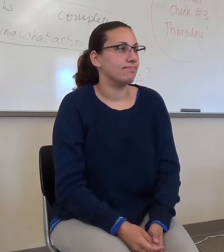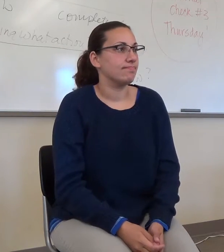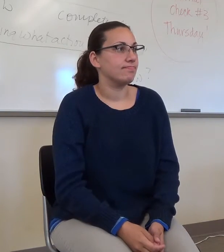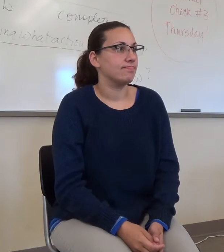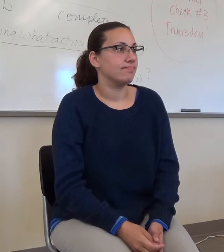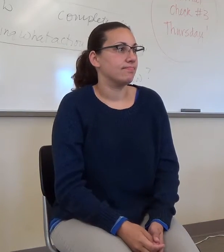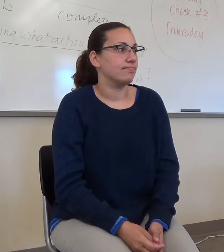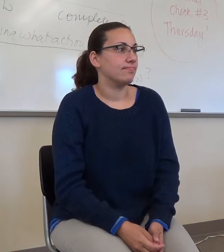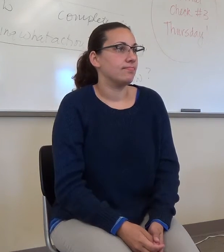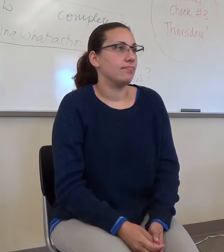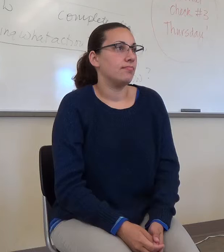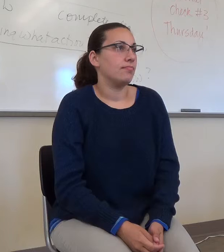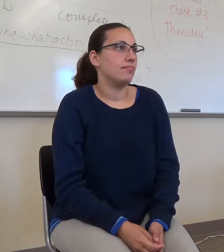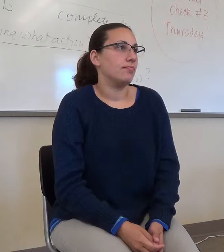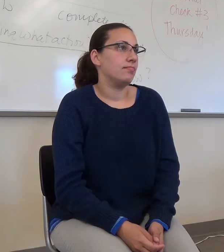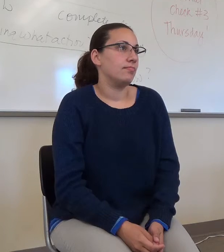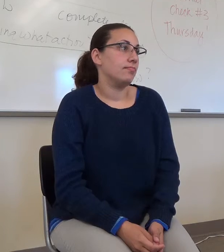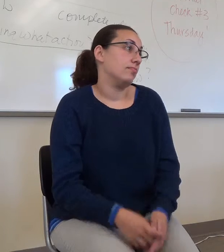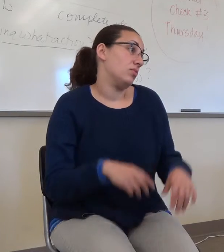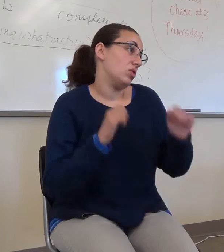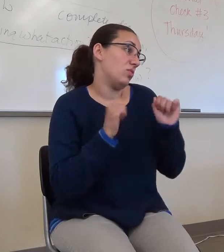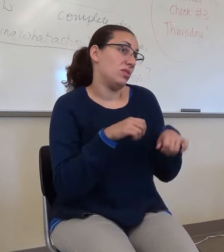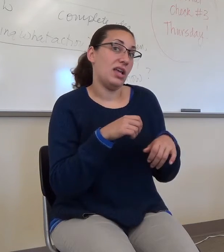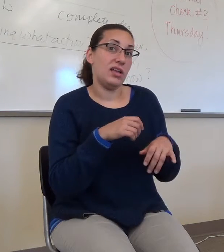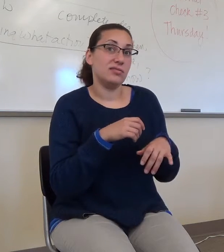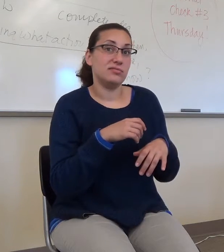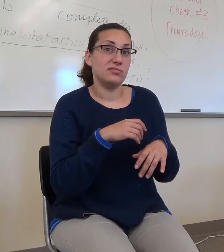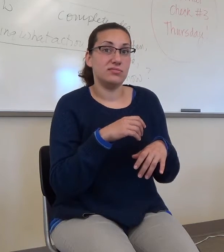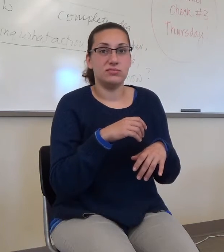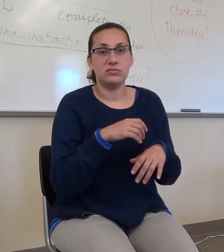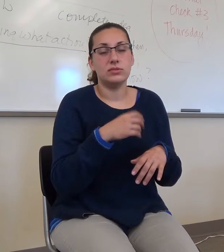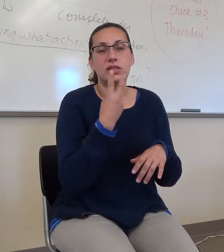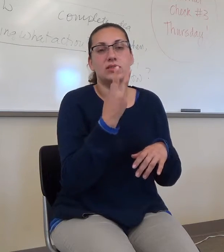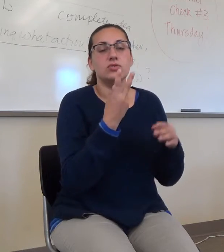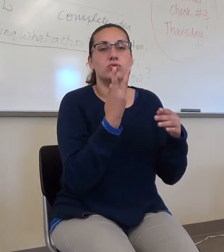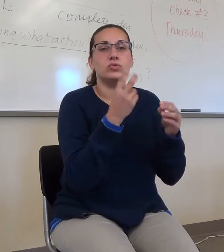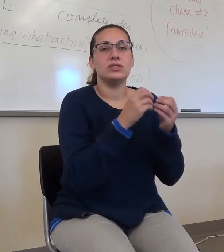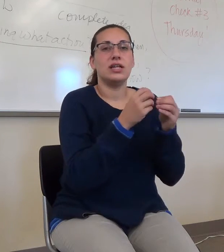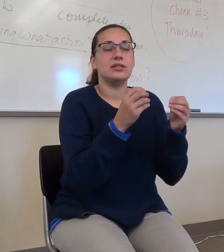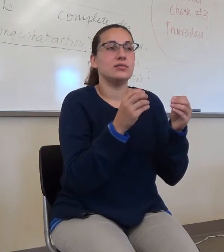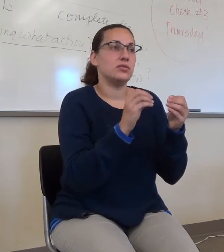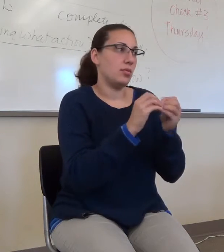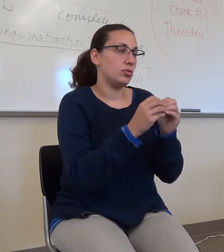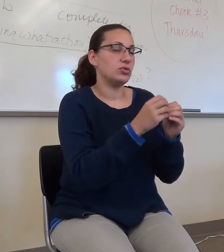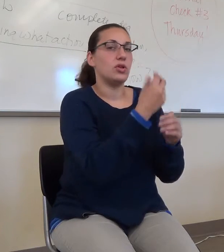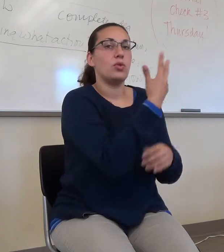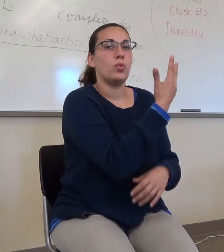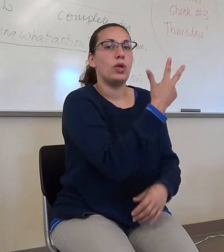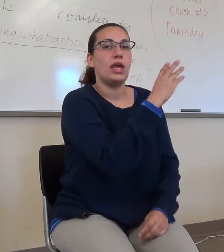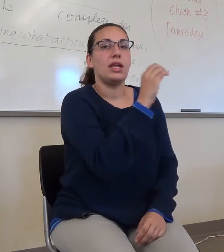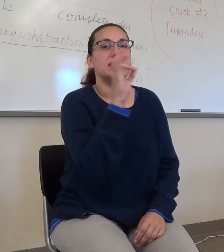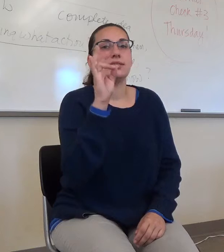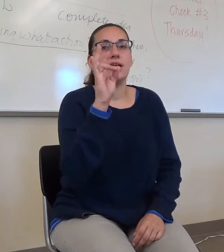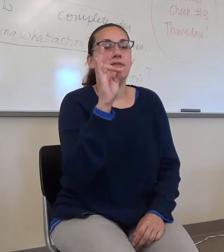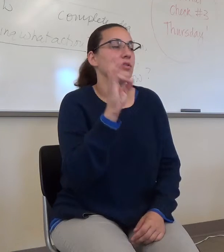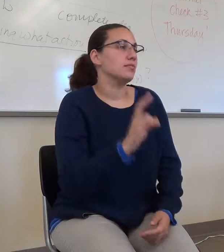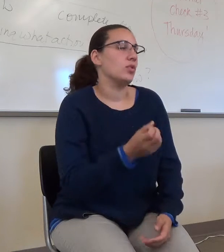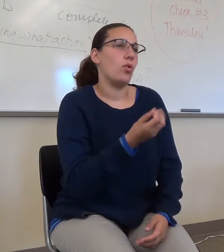you have to kind of put those two together. Does that make sense? Three and seven, or three and them.